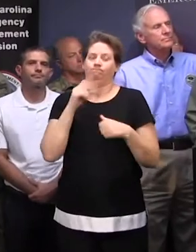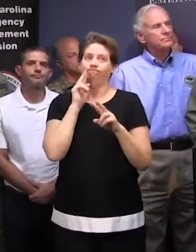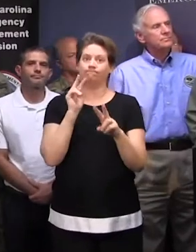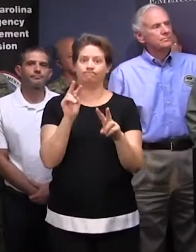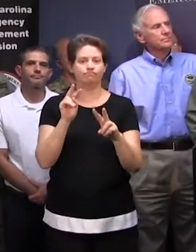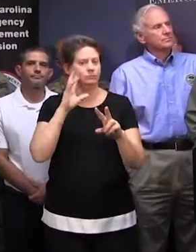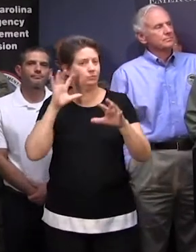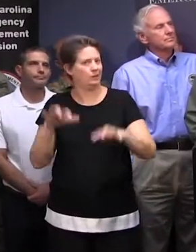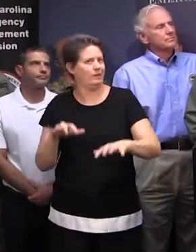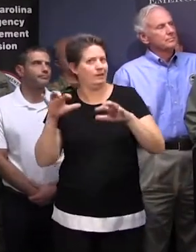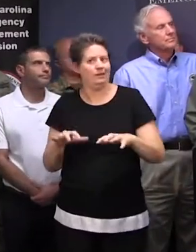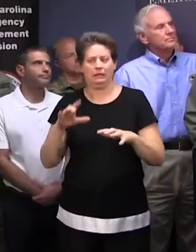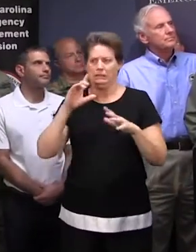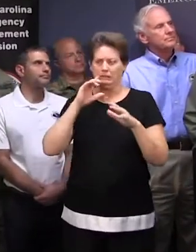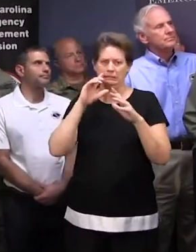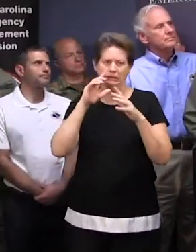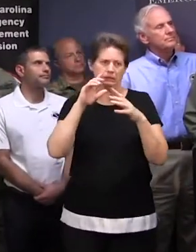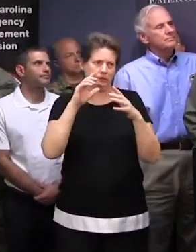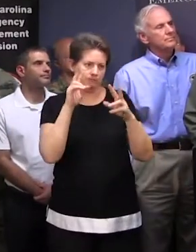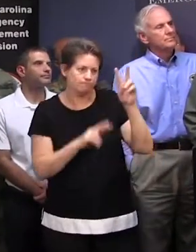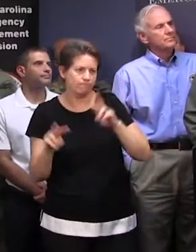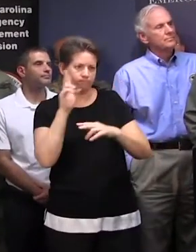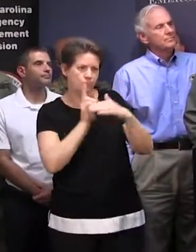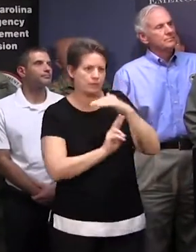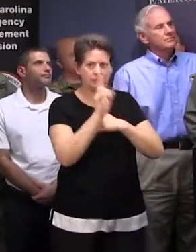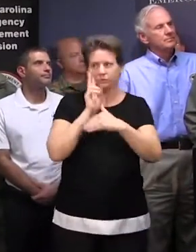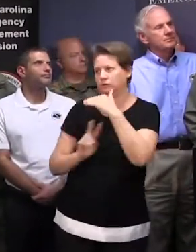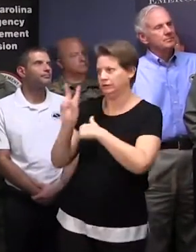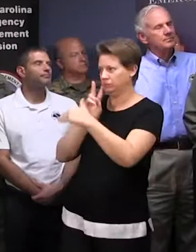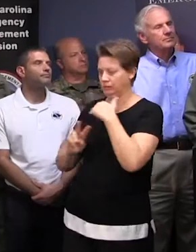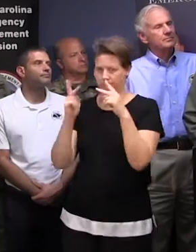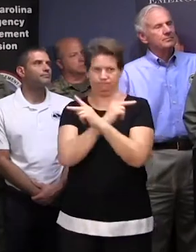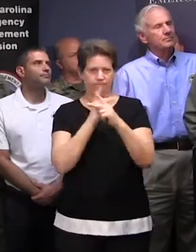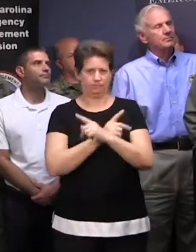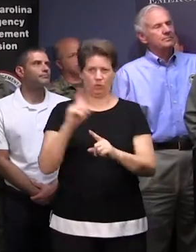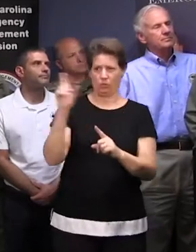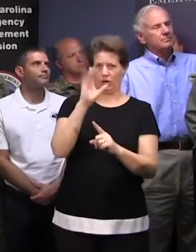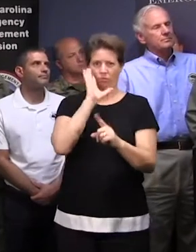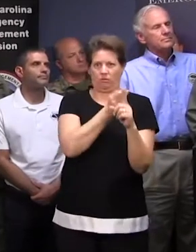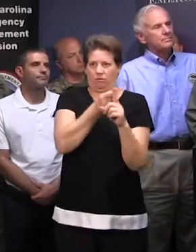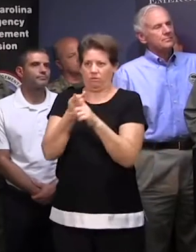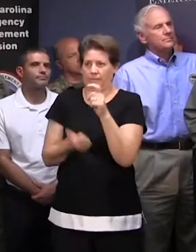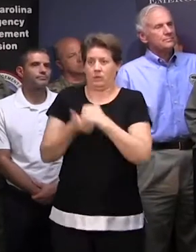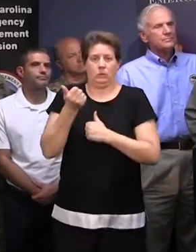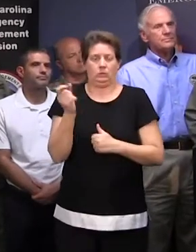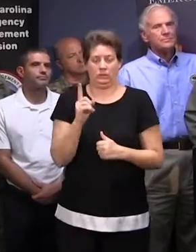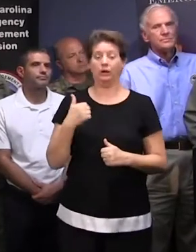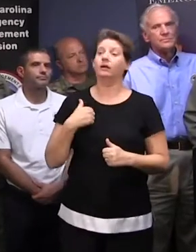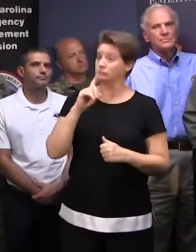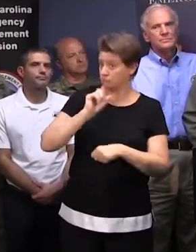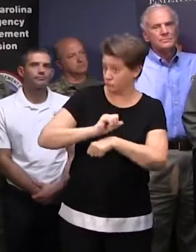rain and doing models almost hourly so we can predict where the greatest needs may be. We have some real-time